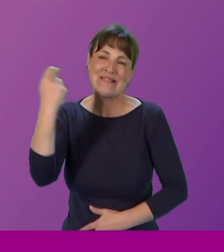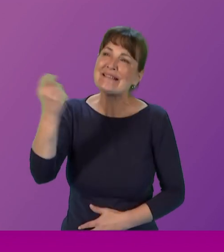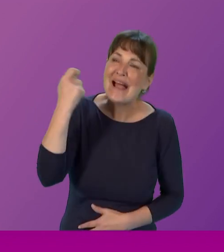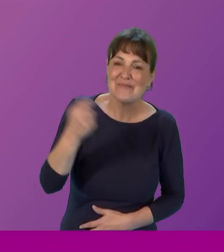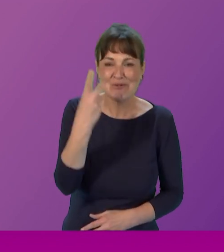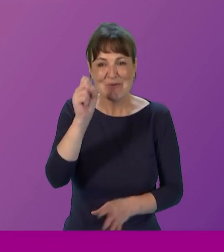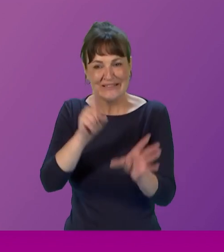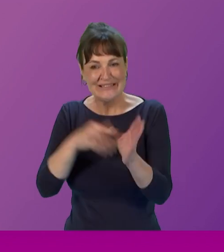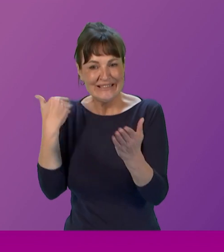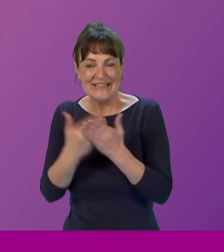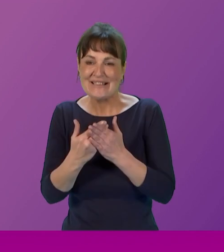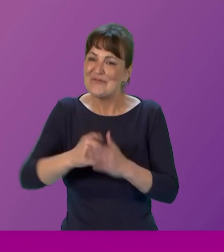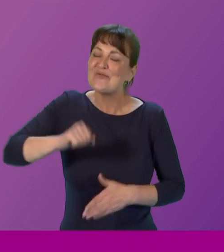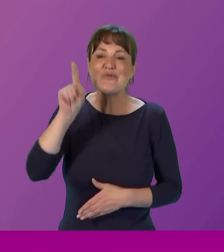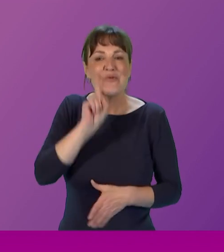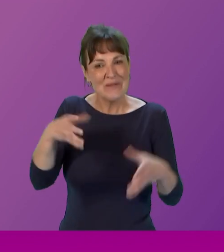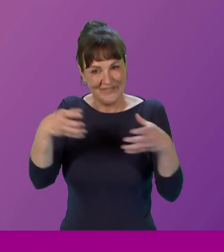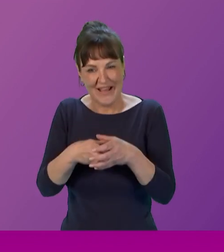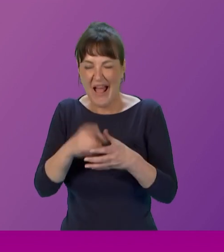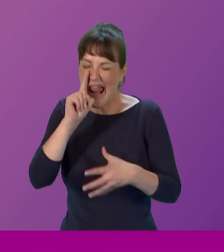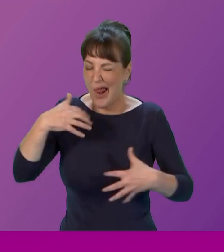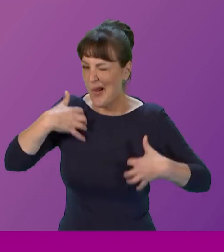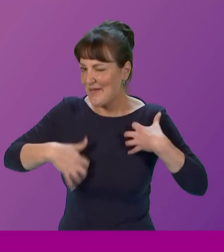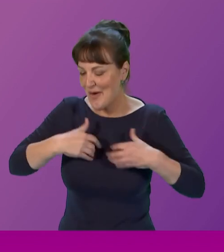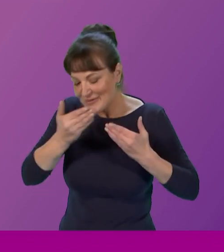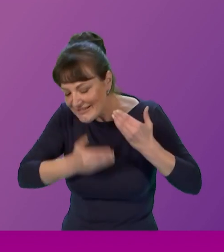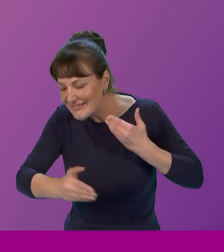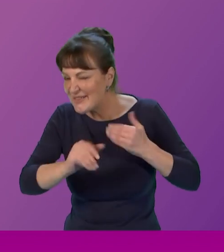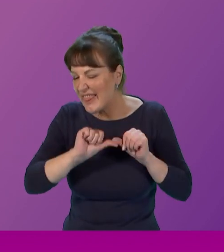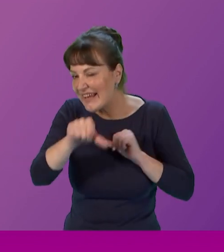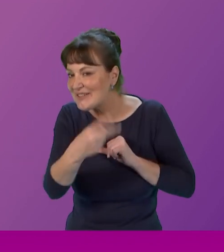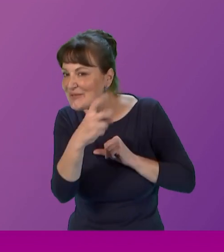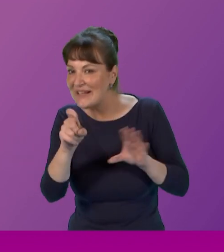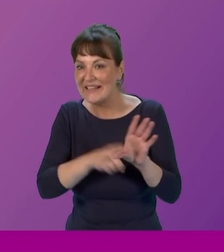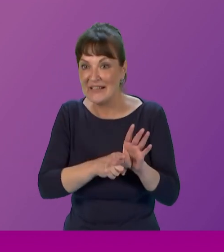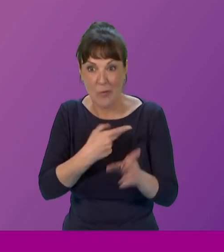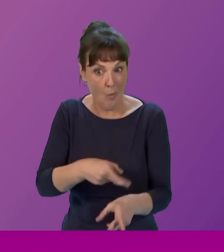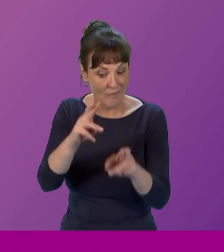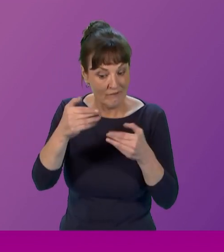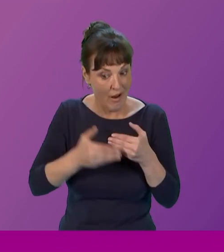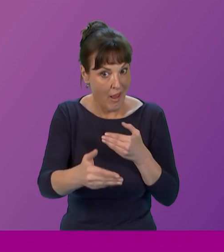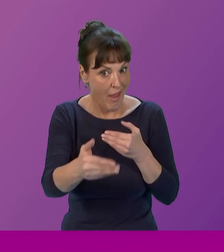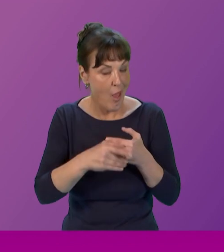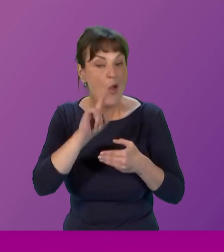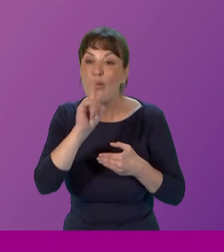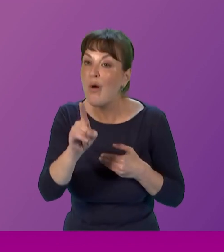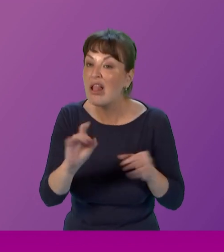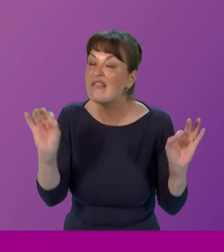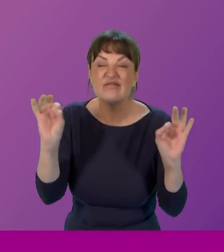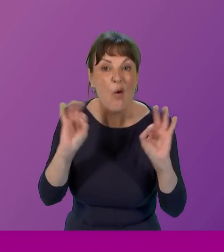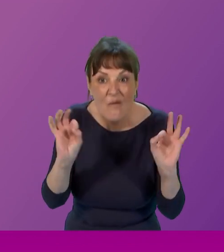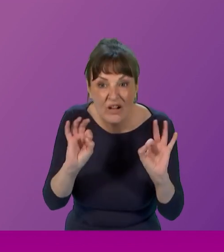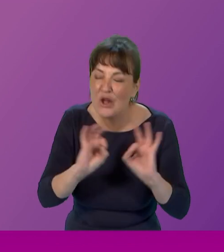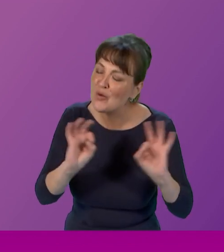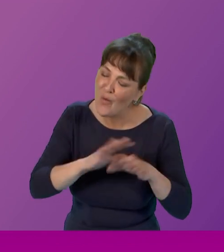years of the swc and let's look forward to the next 20 which will hopefully be free of violence